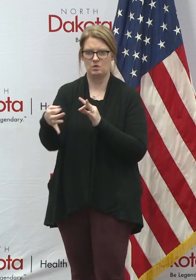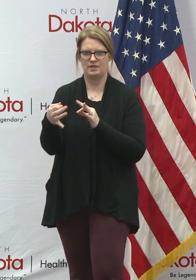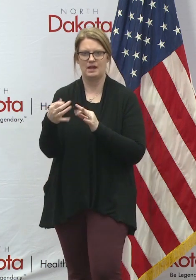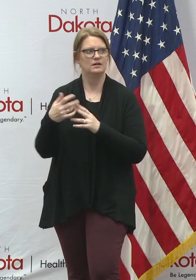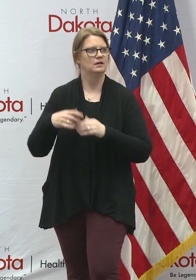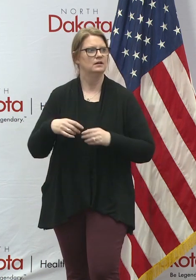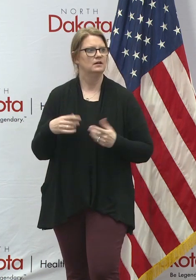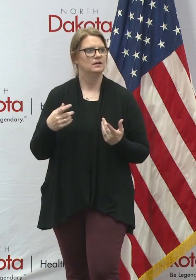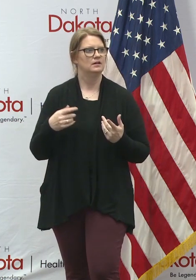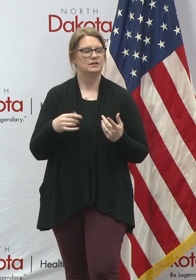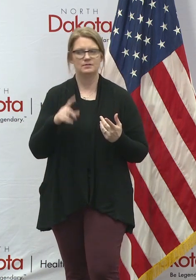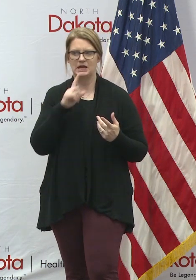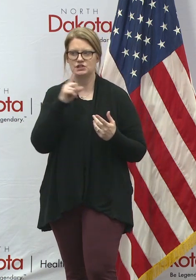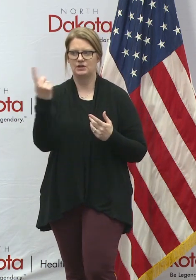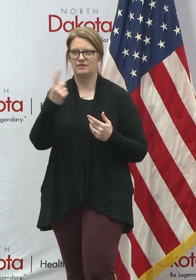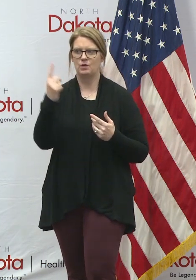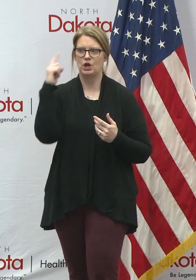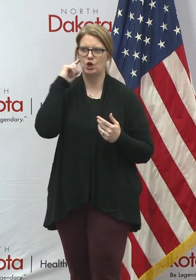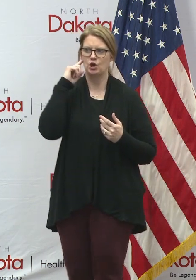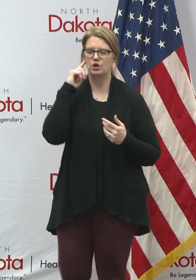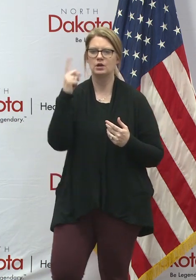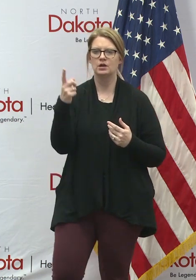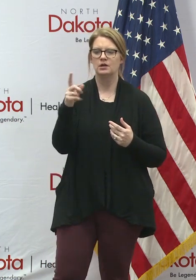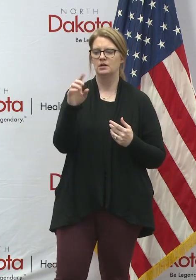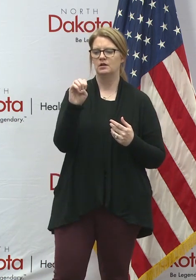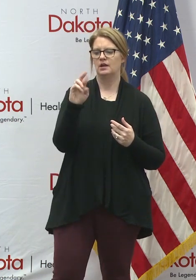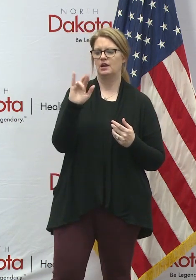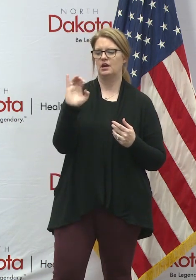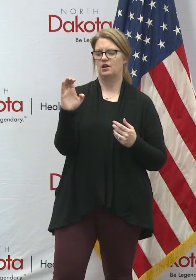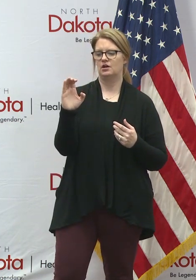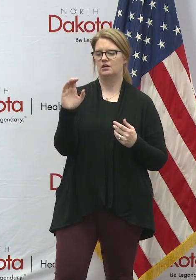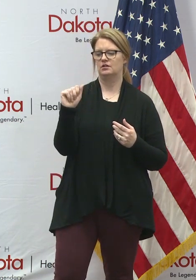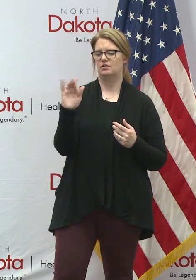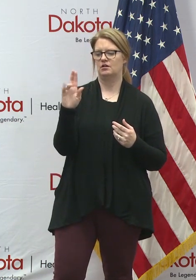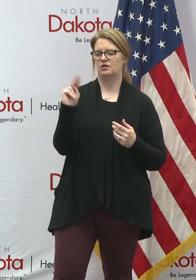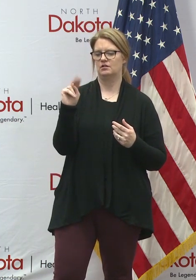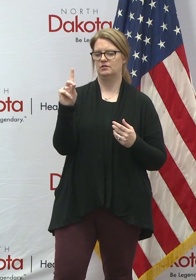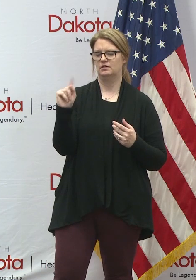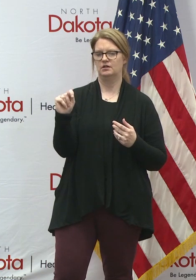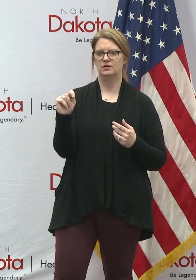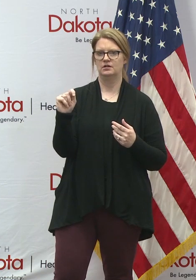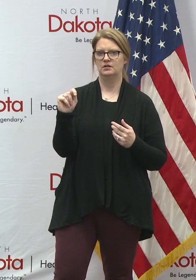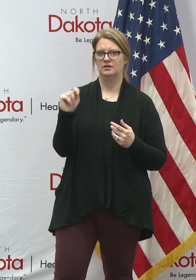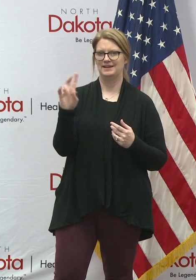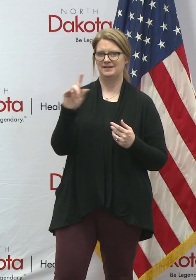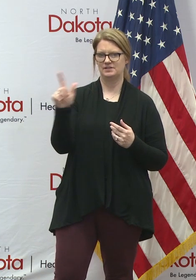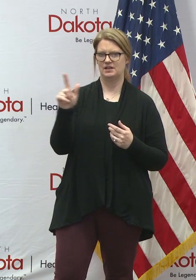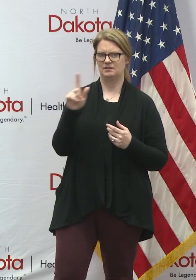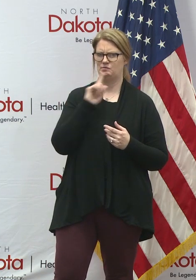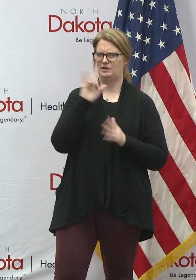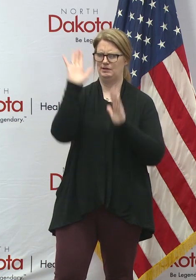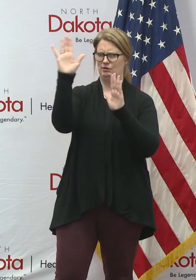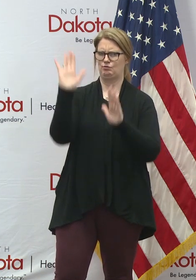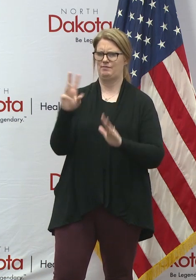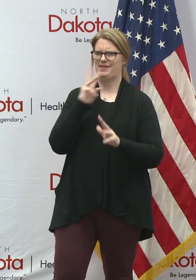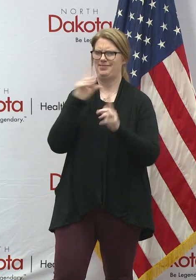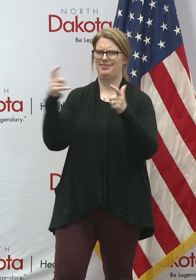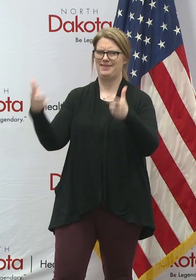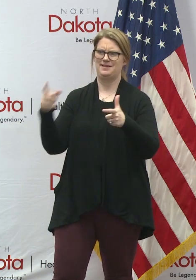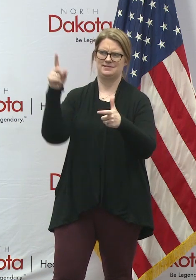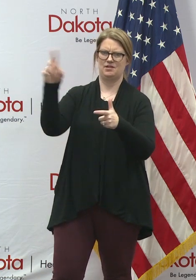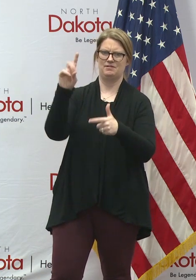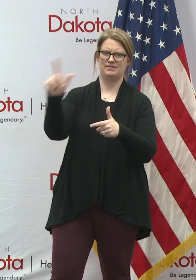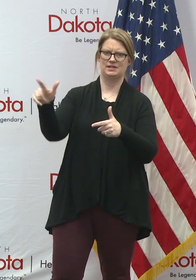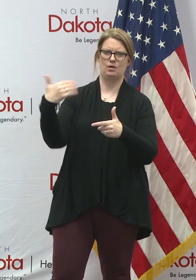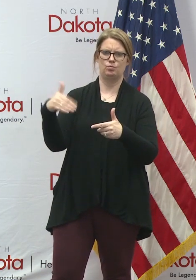Uh, just to make sure everybody heard that one, from Eric Arndt from Devils Lake, which is, uh, one of the great fisheries in America there at Devils Lake.